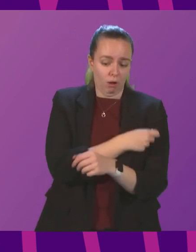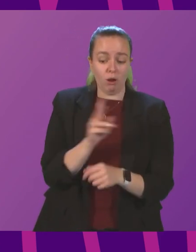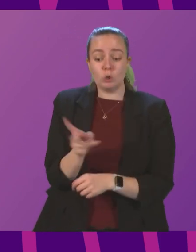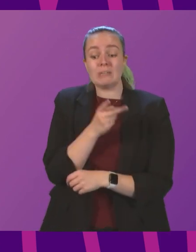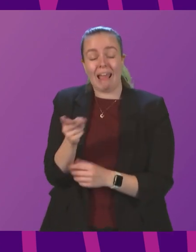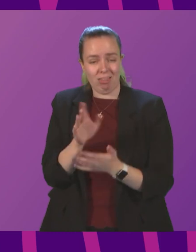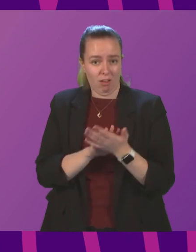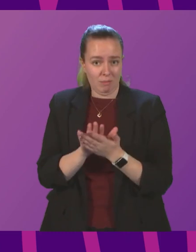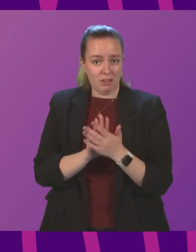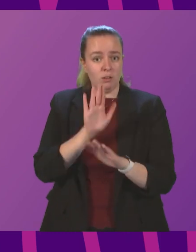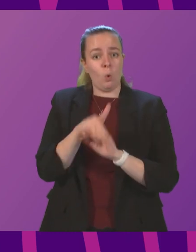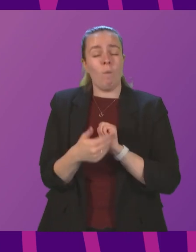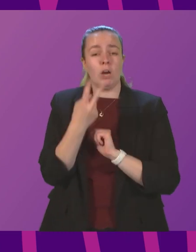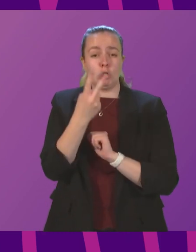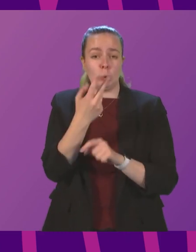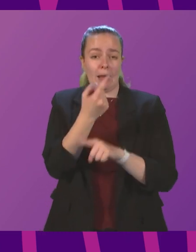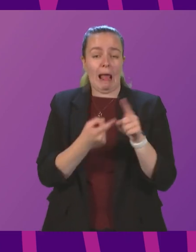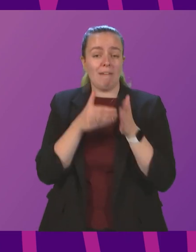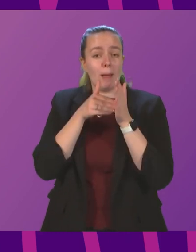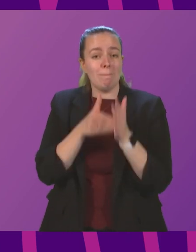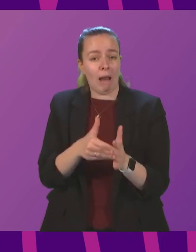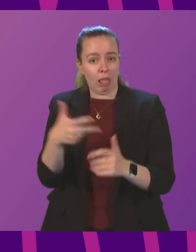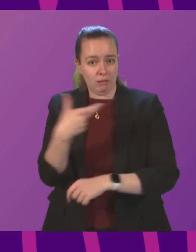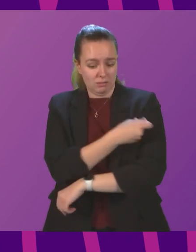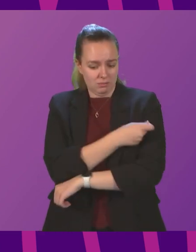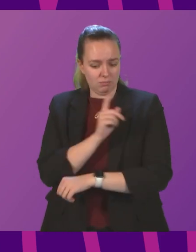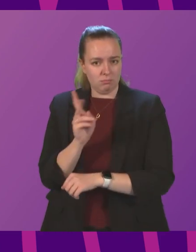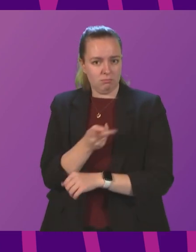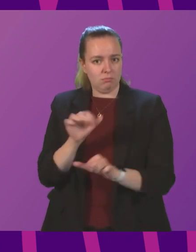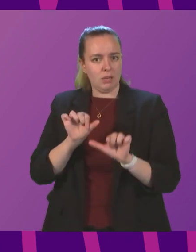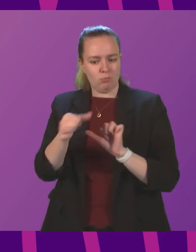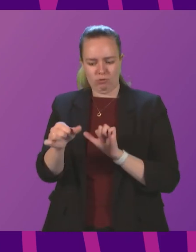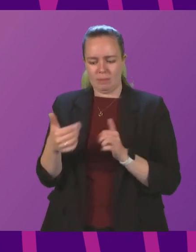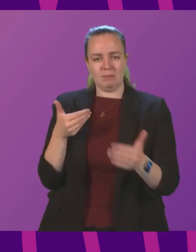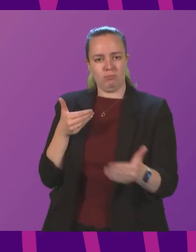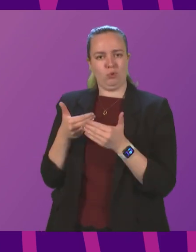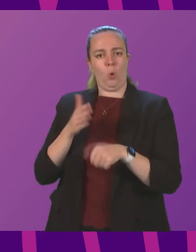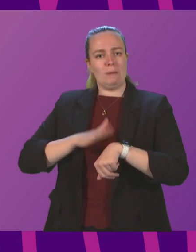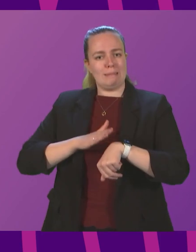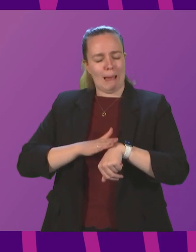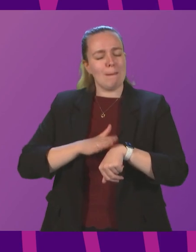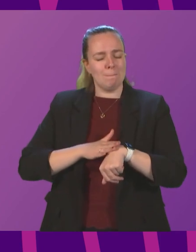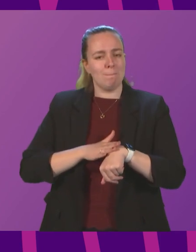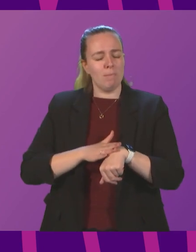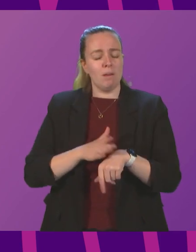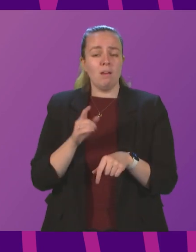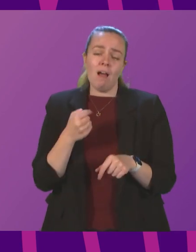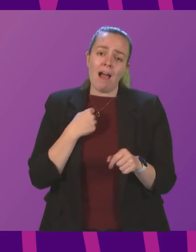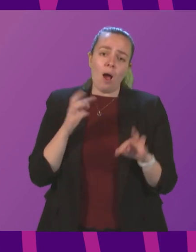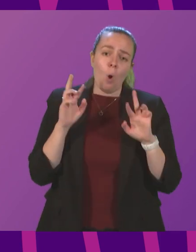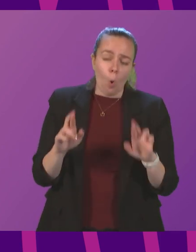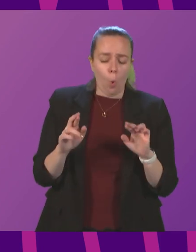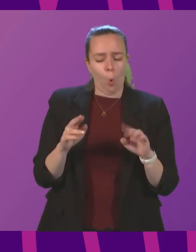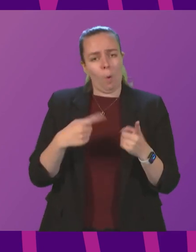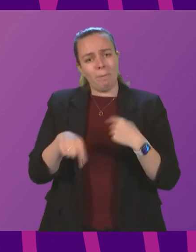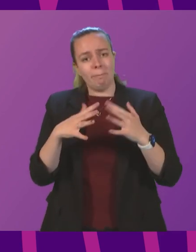surpassed two and a half million doses on those programmes in a relatively short space in time. Now that, I hope, gives Parliament